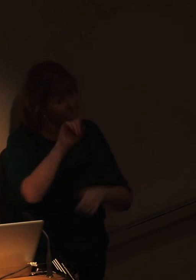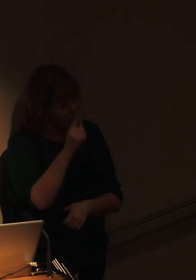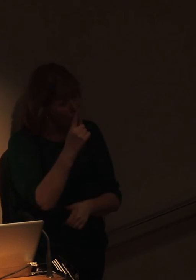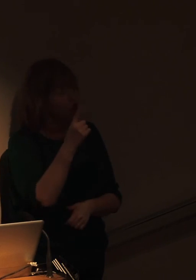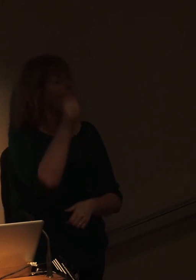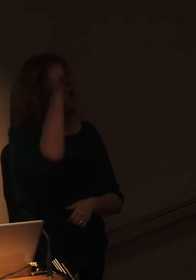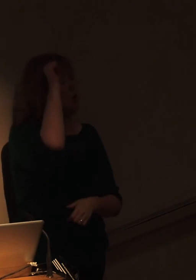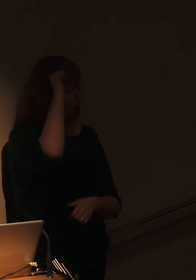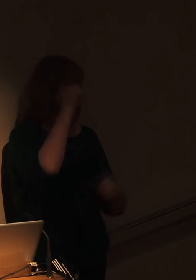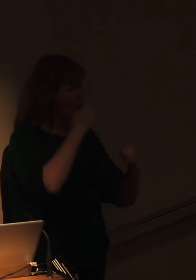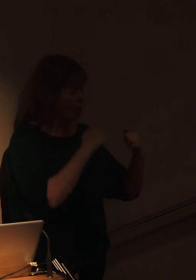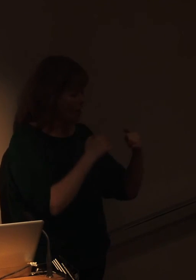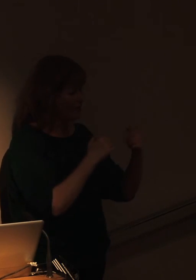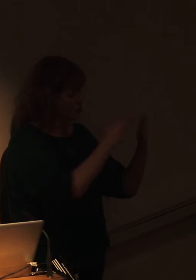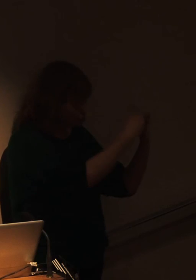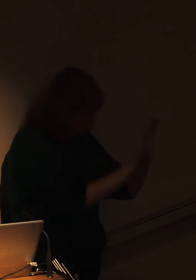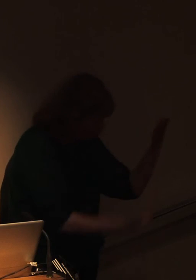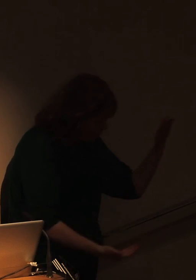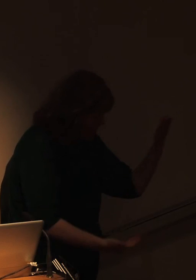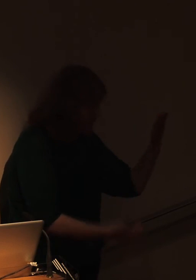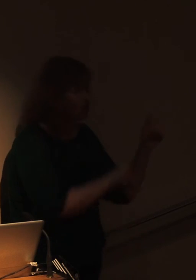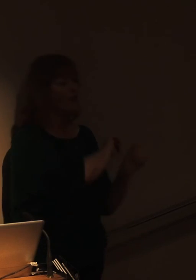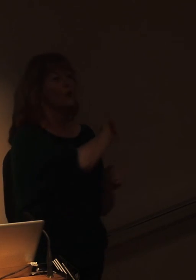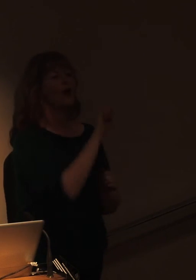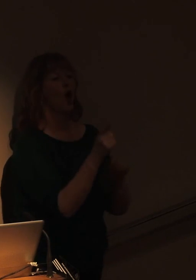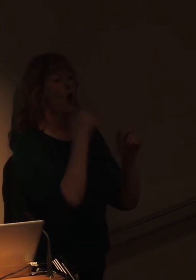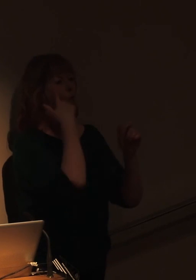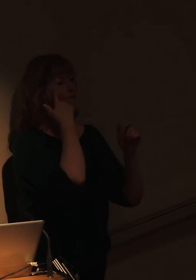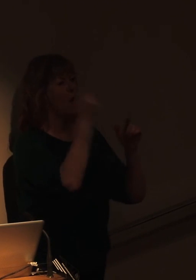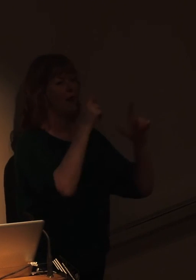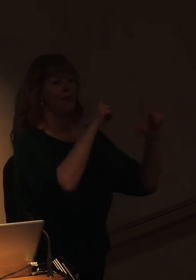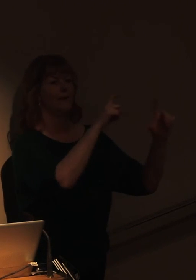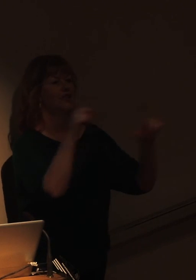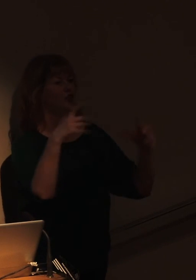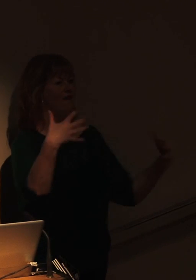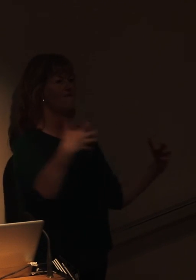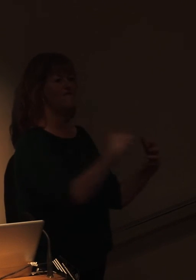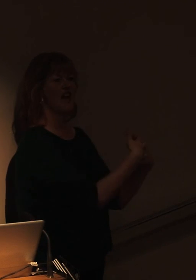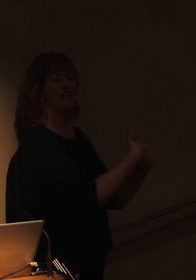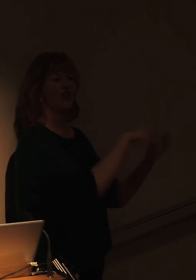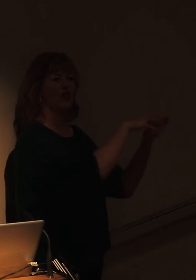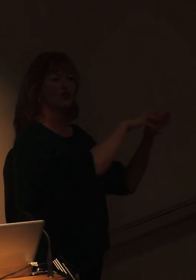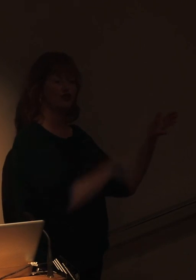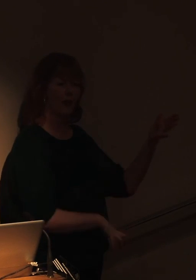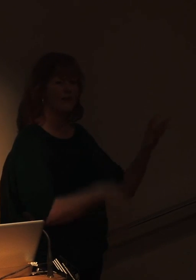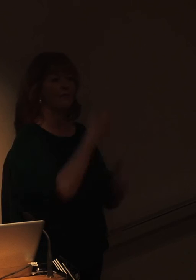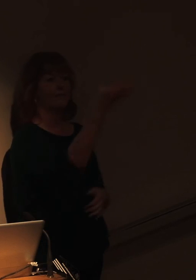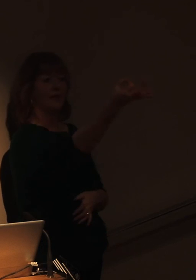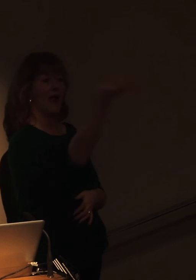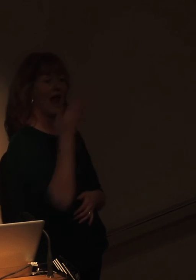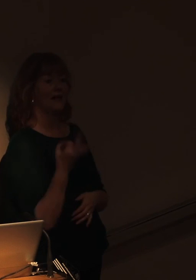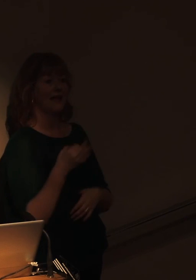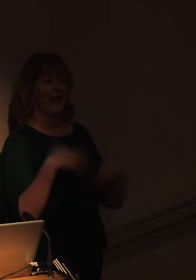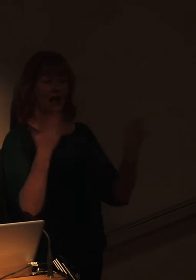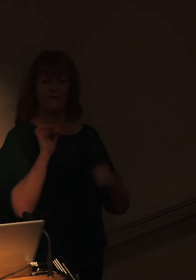is. We can go and get the pictures that best fit that. So script is really important. Yep? Do any of your workers get